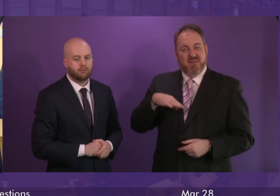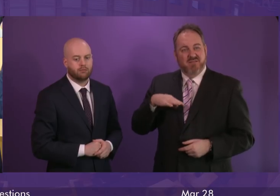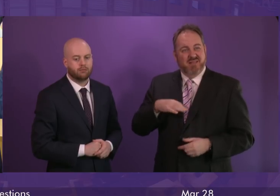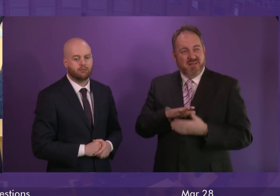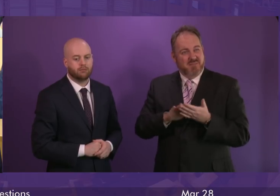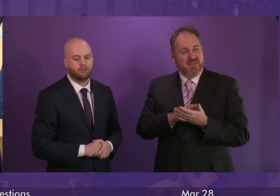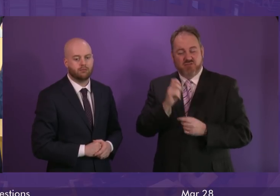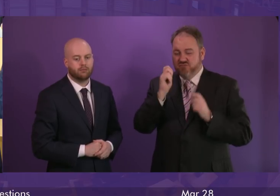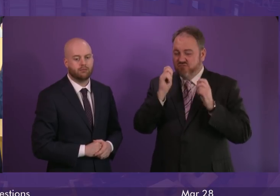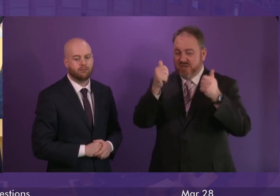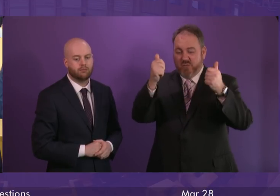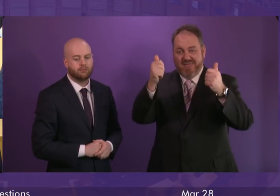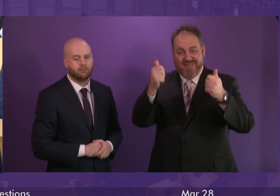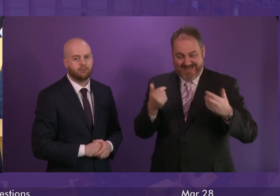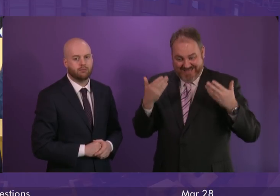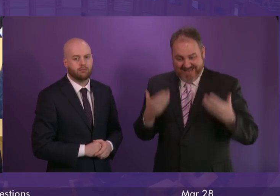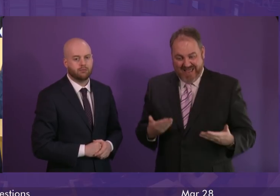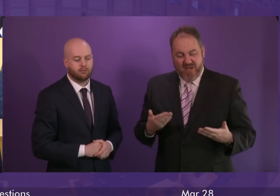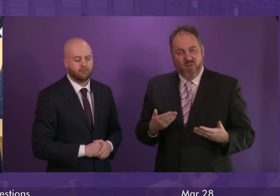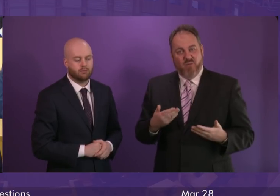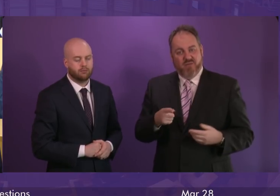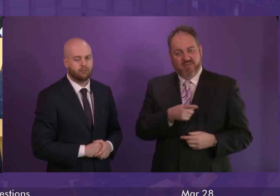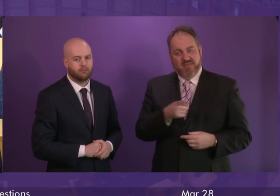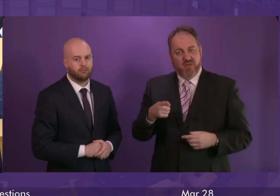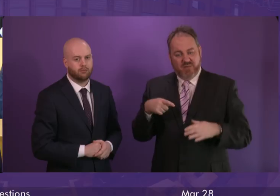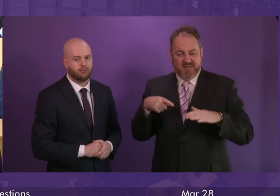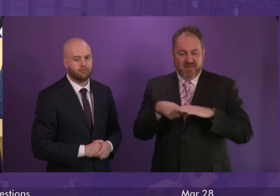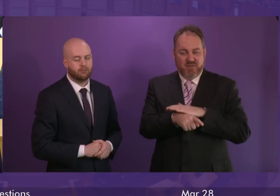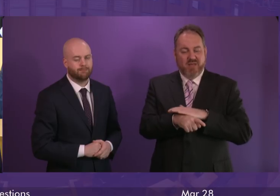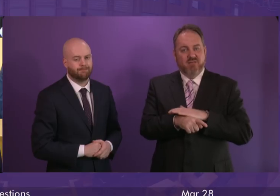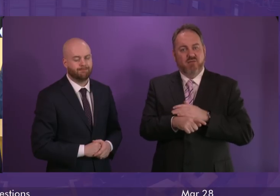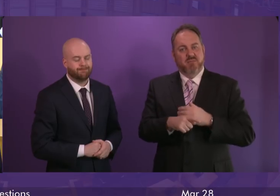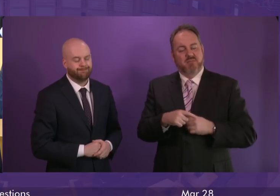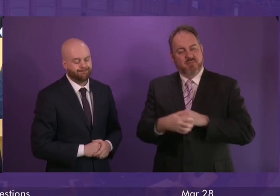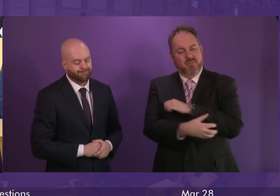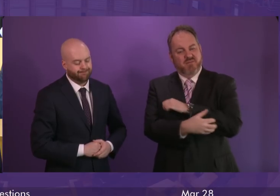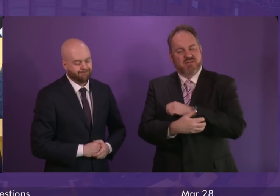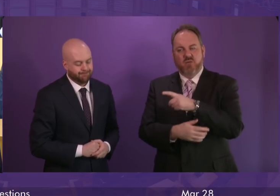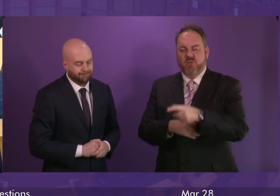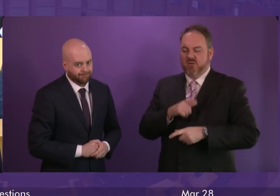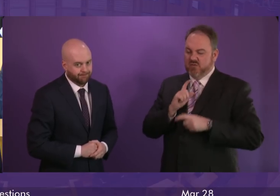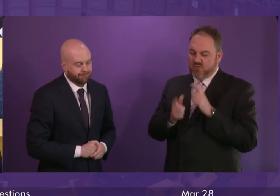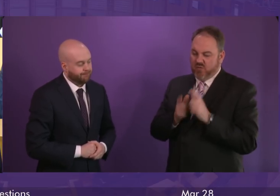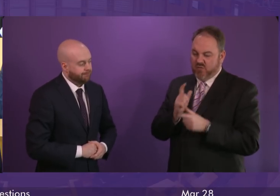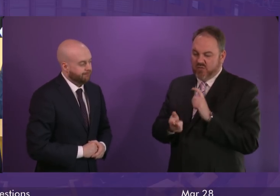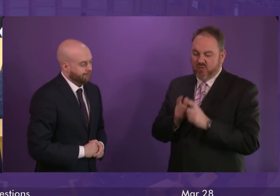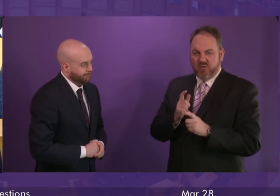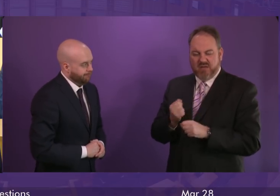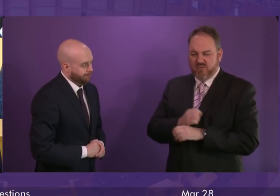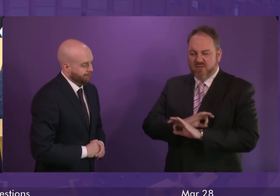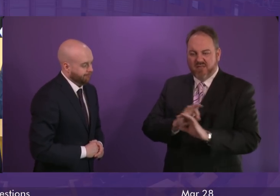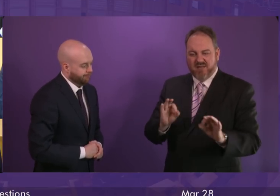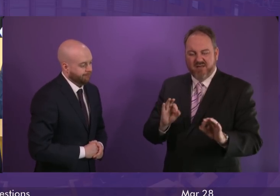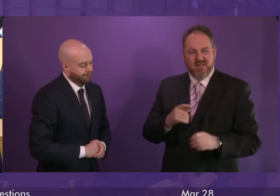of thousands of children out of poverty right now or will she continue to just talk about it and take action whilst families are